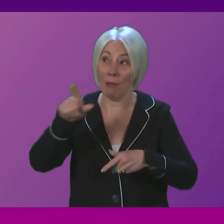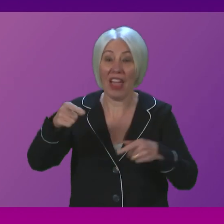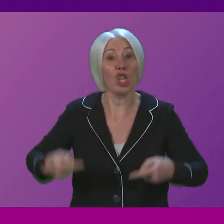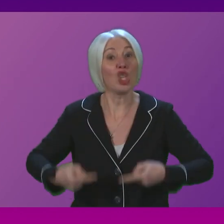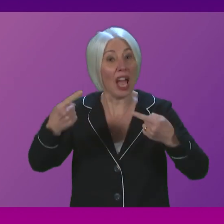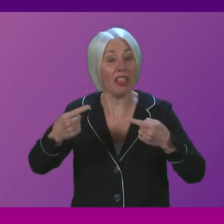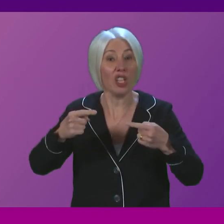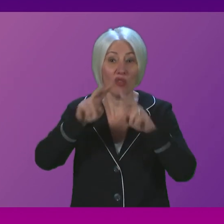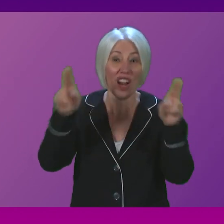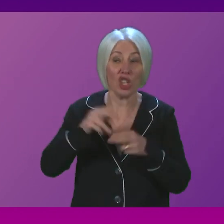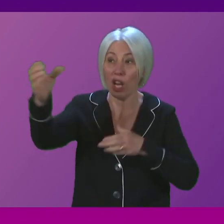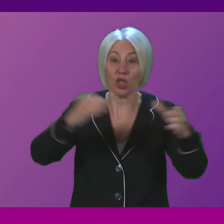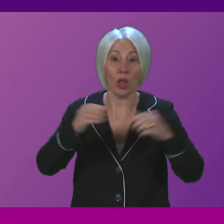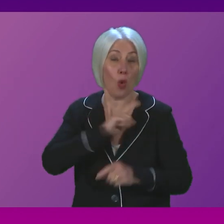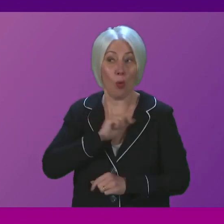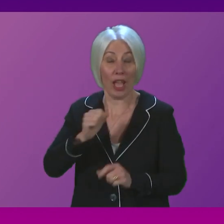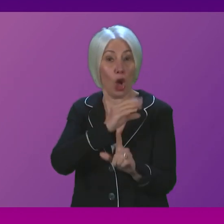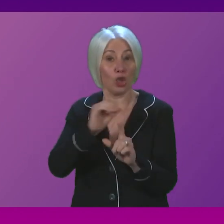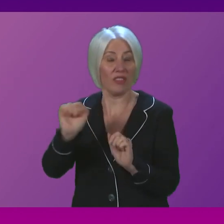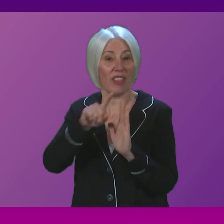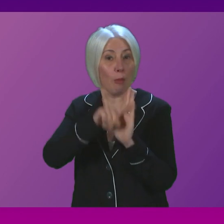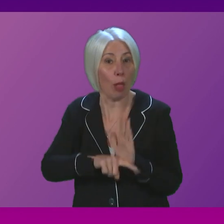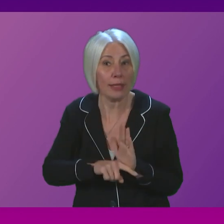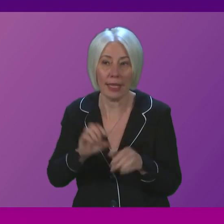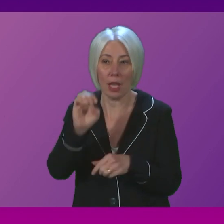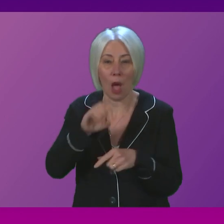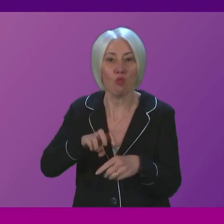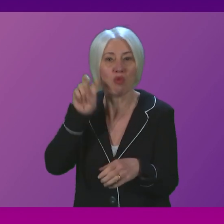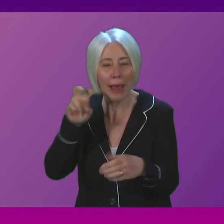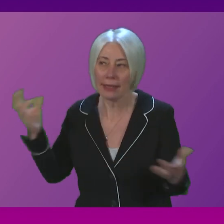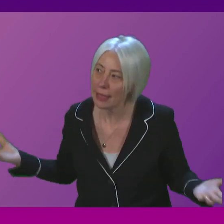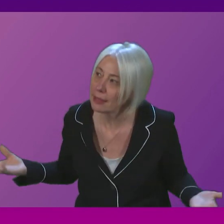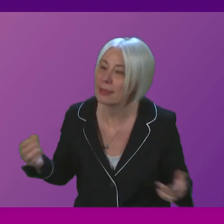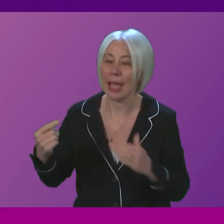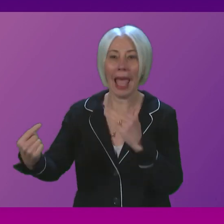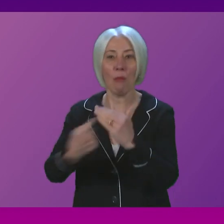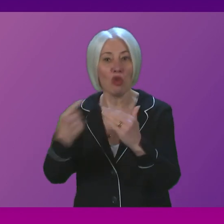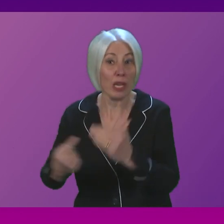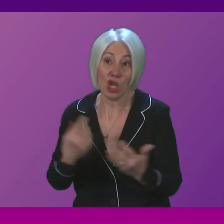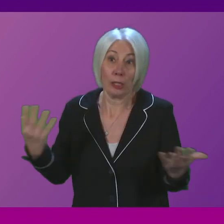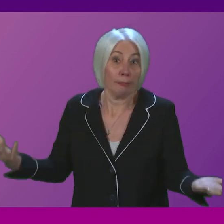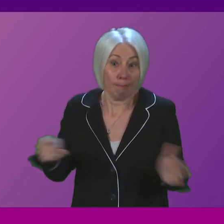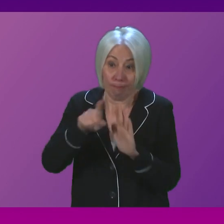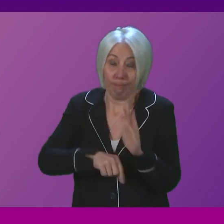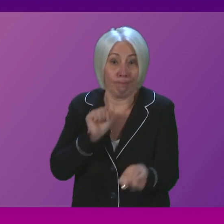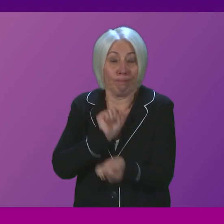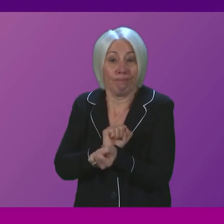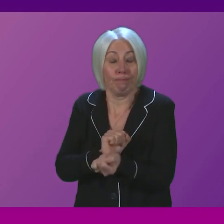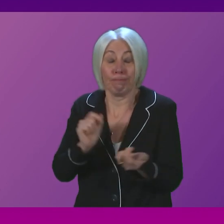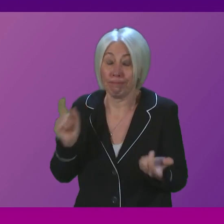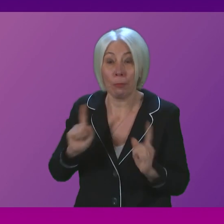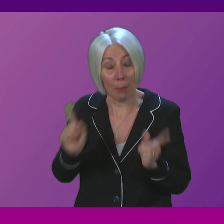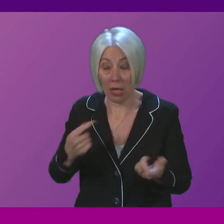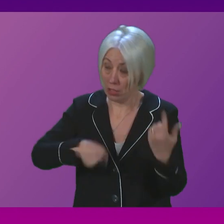of course, is not made easier by the policies of the Conservatives on Brexit and on immigration. But we will